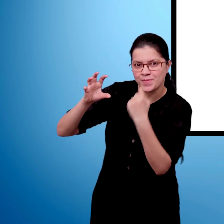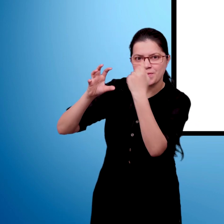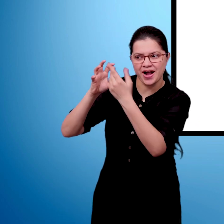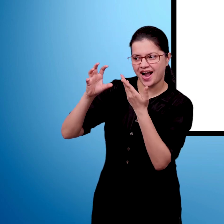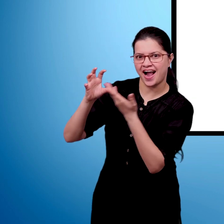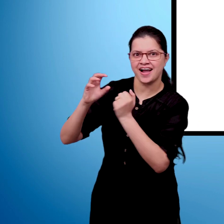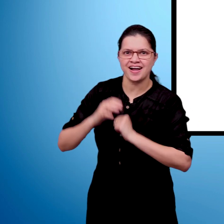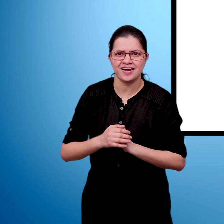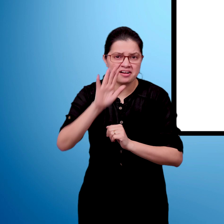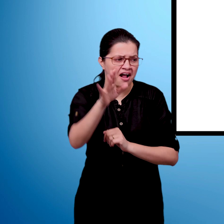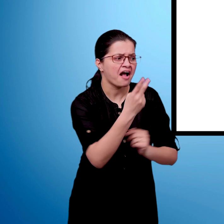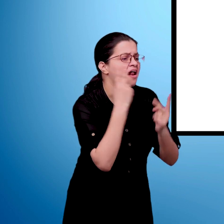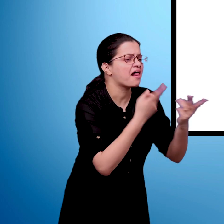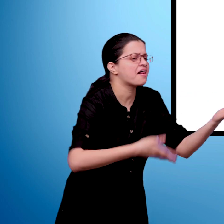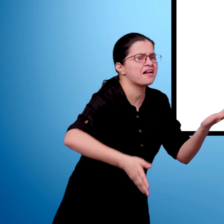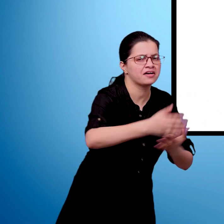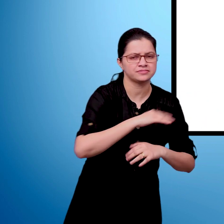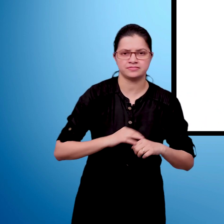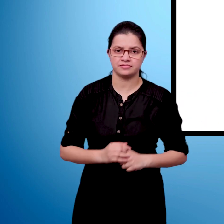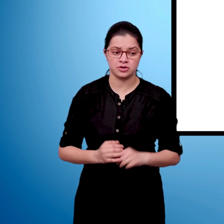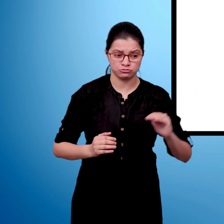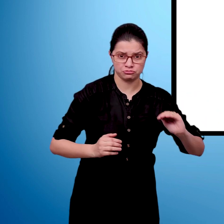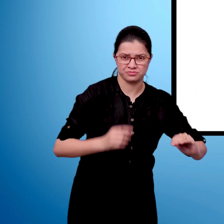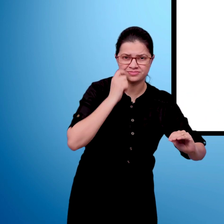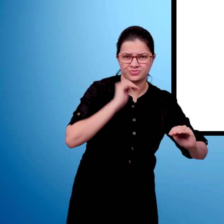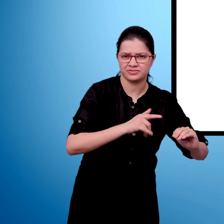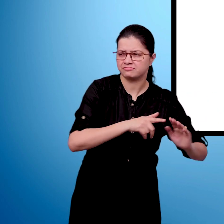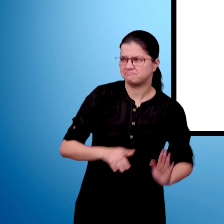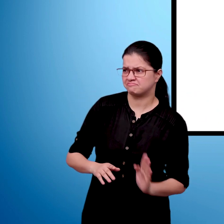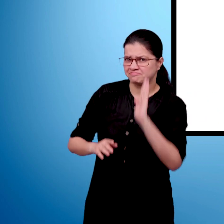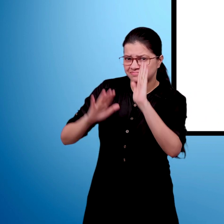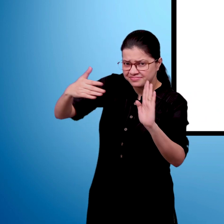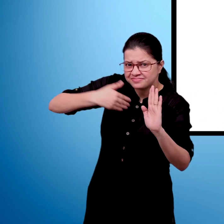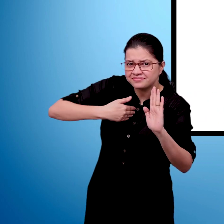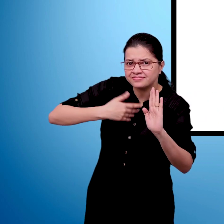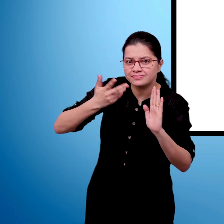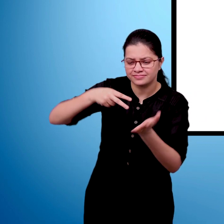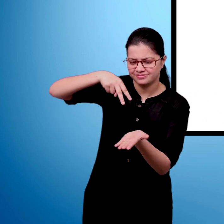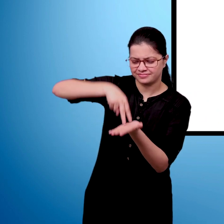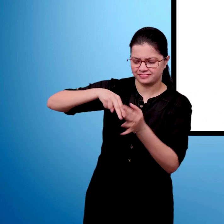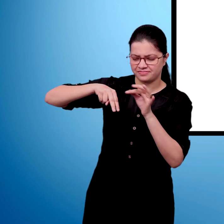Look around. Look around. A young boy replies, My legs are long